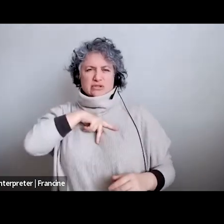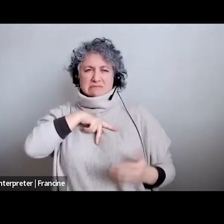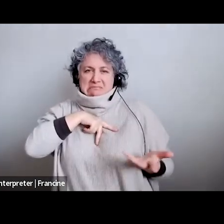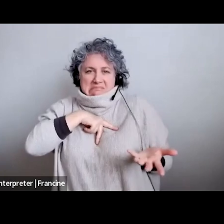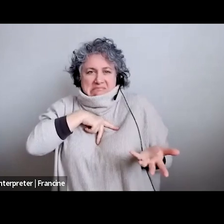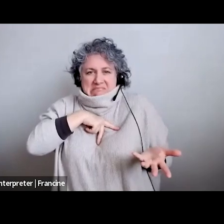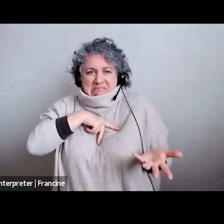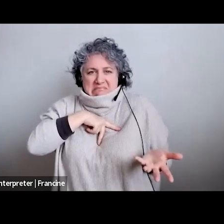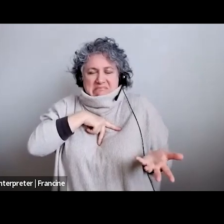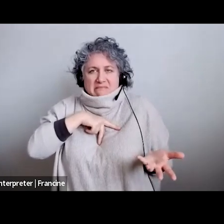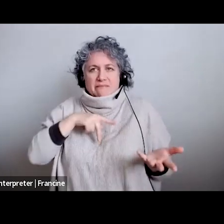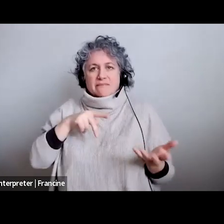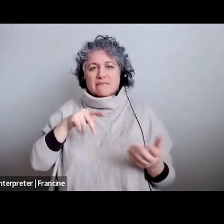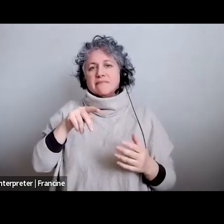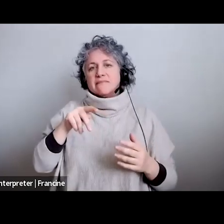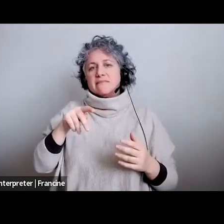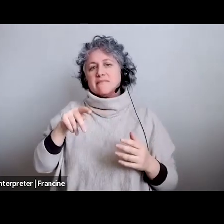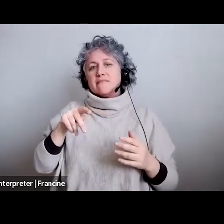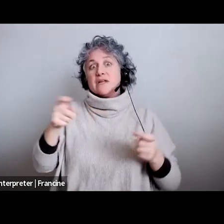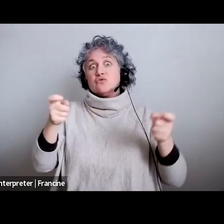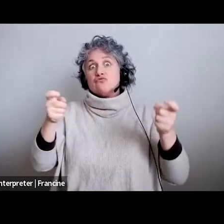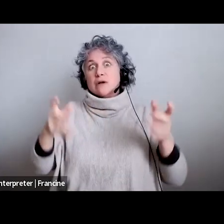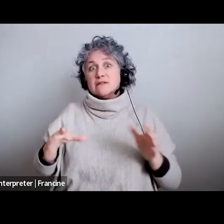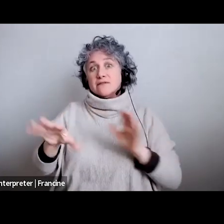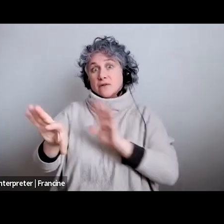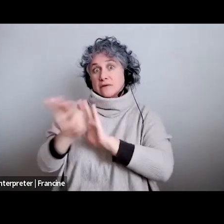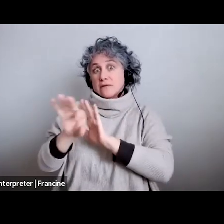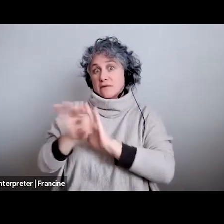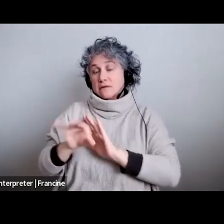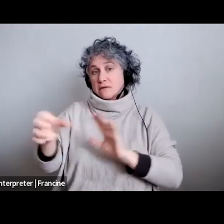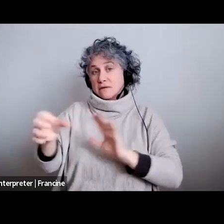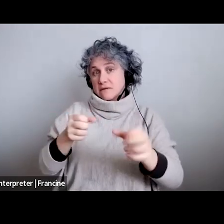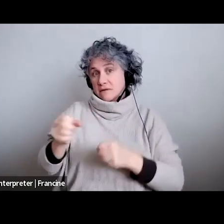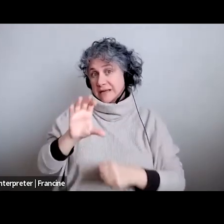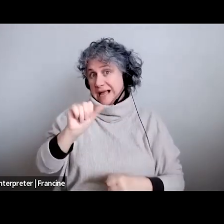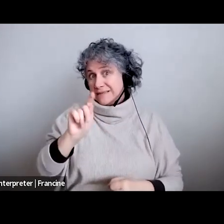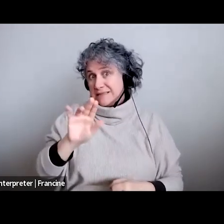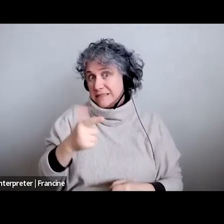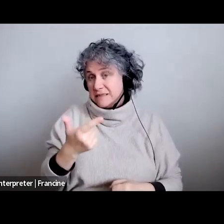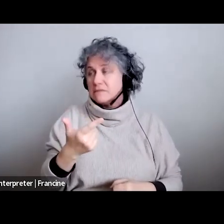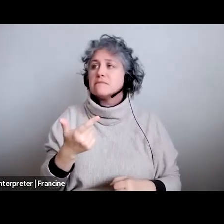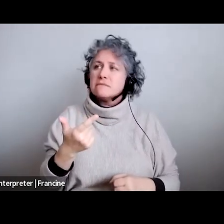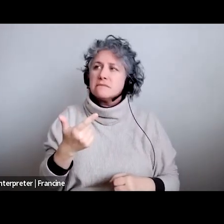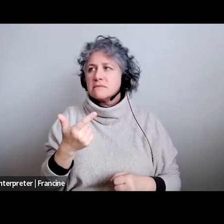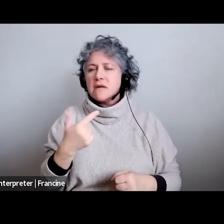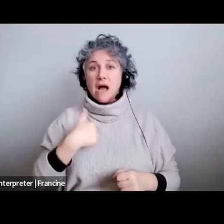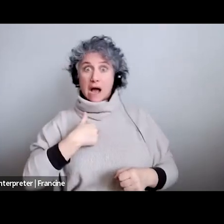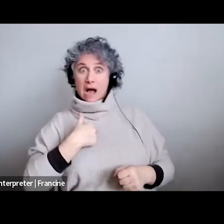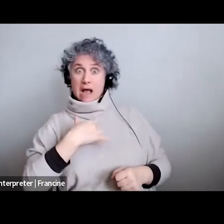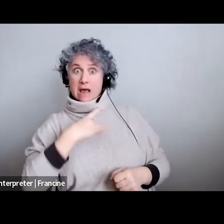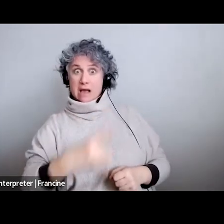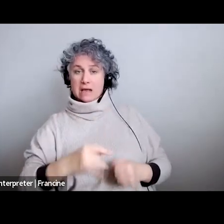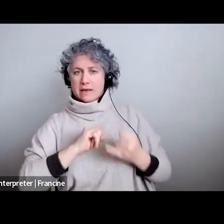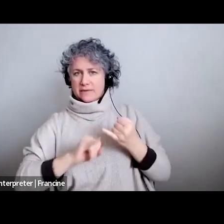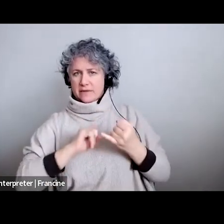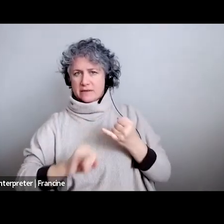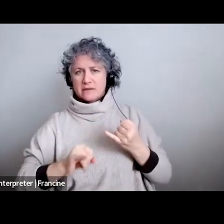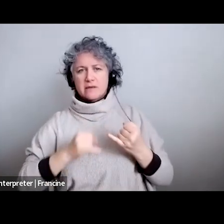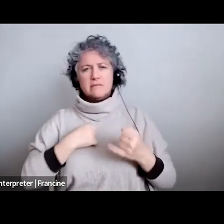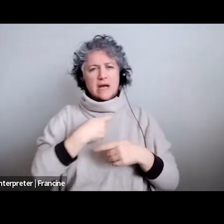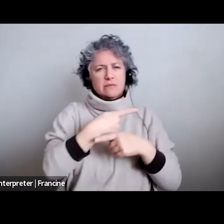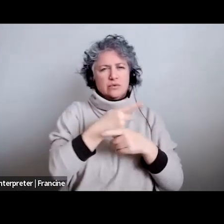and the casting director should tell you where generally i like it at the end because my producers and directors don't have much time